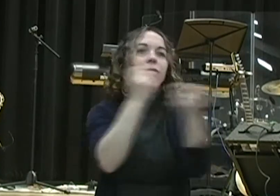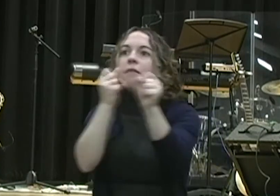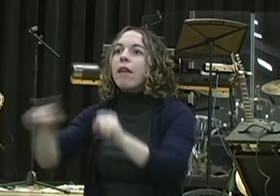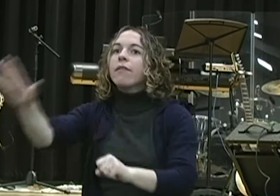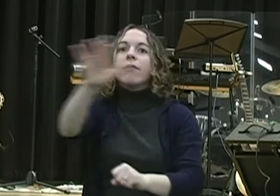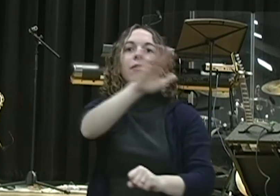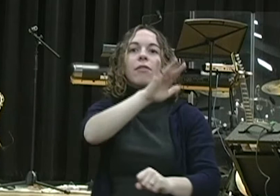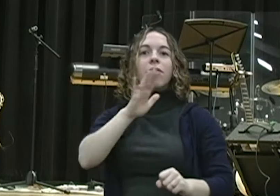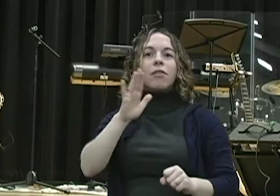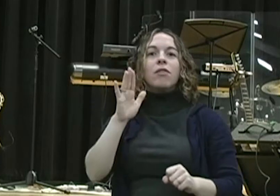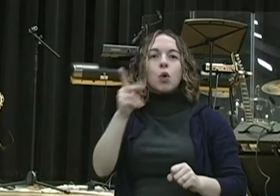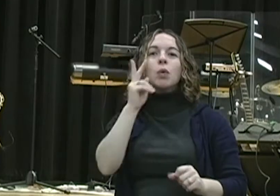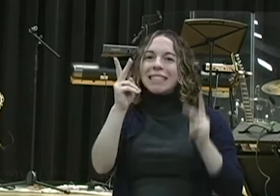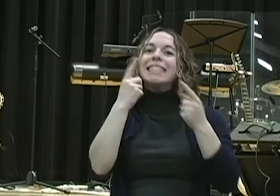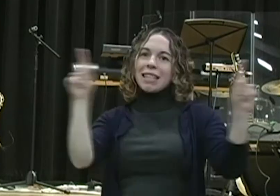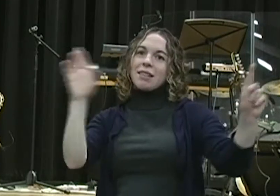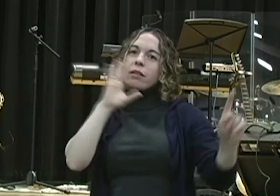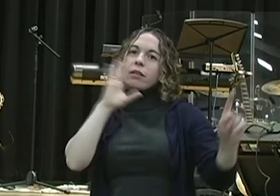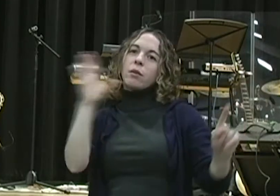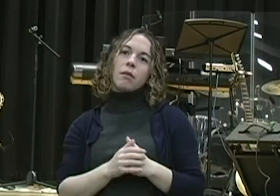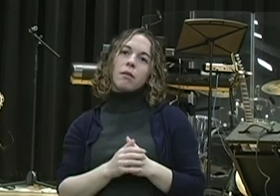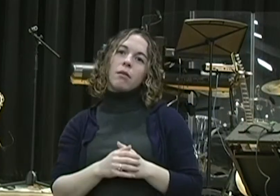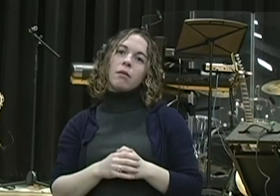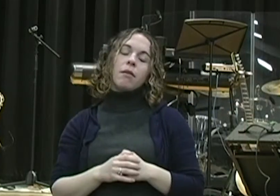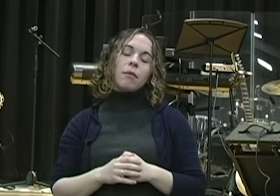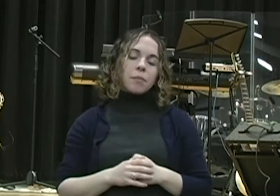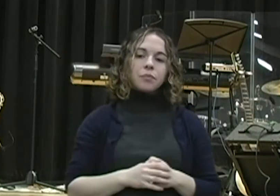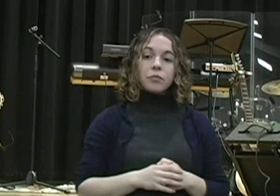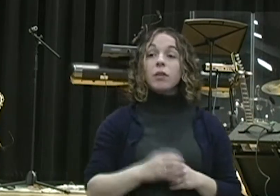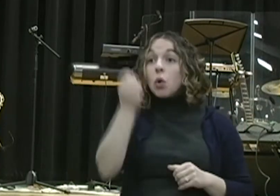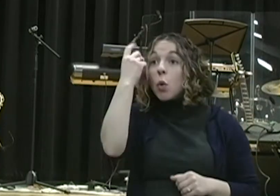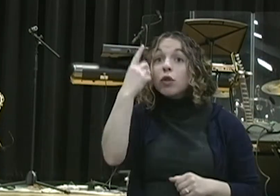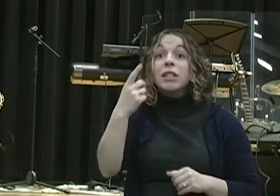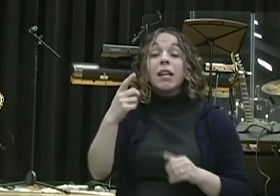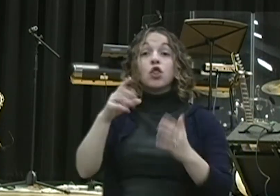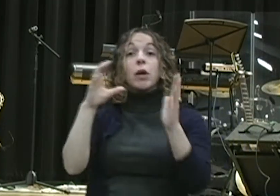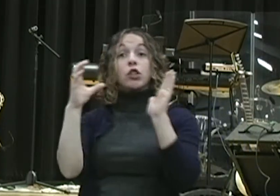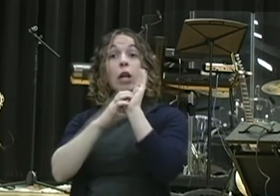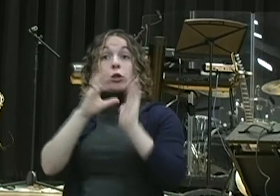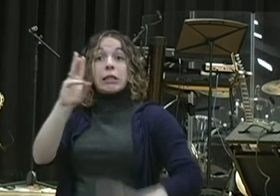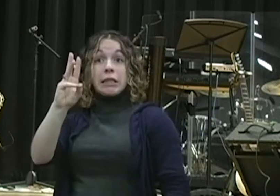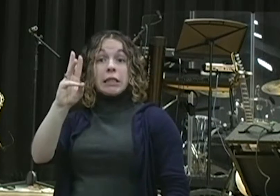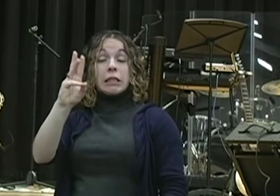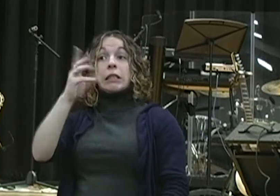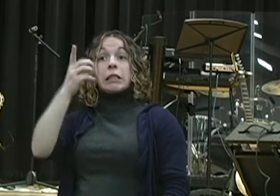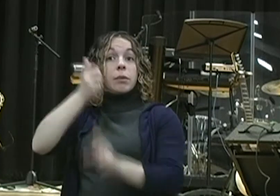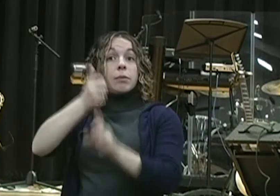that I wanted to look at in Daniel's life. It was when he was 85. It's in chapter 6. It's a story most of us know with Daniel being